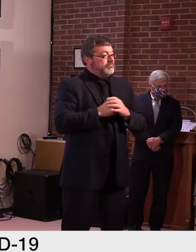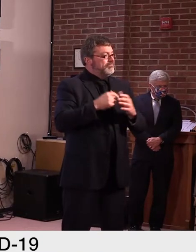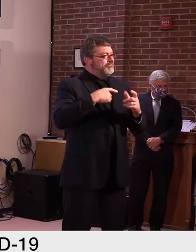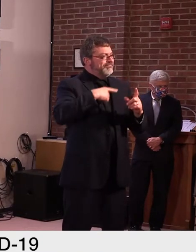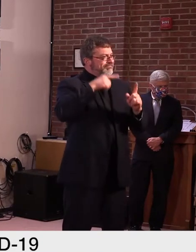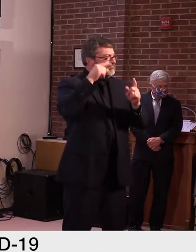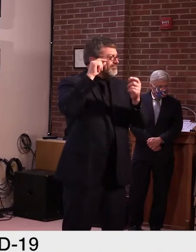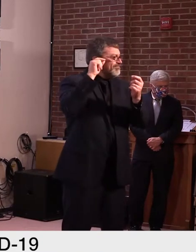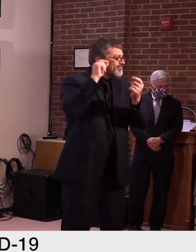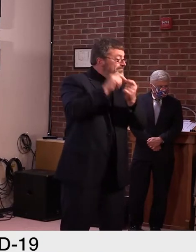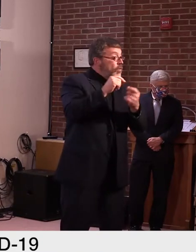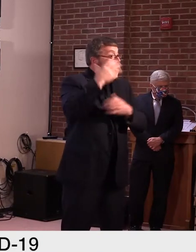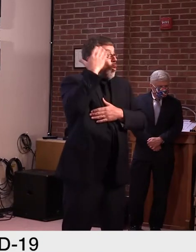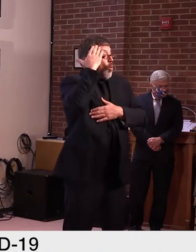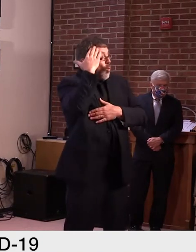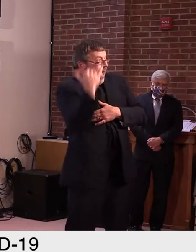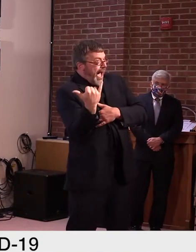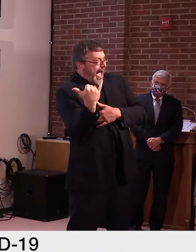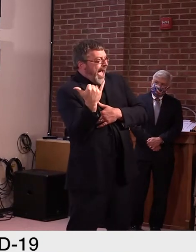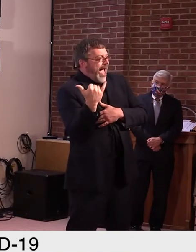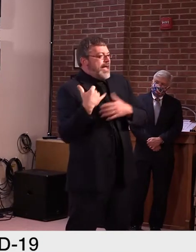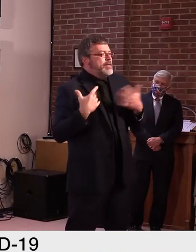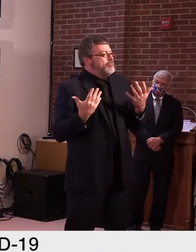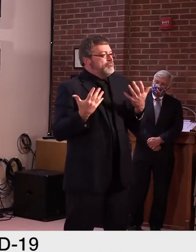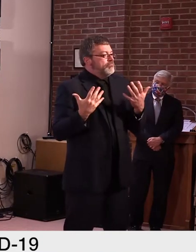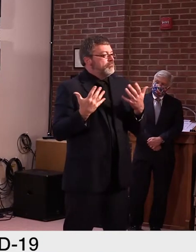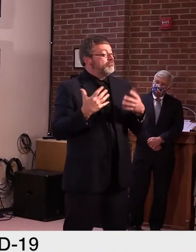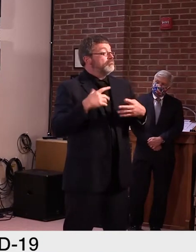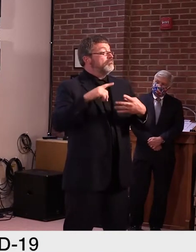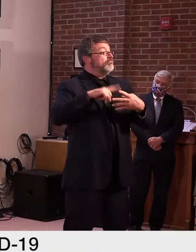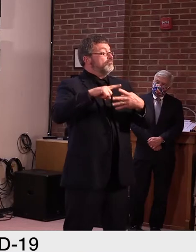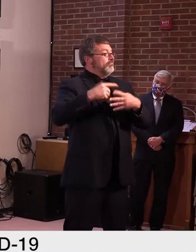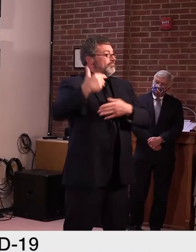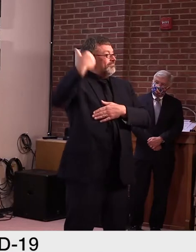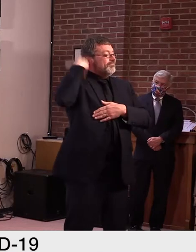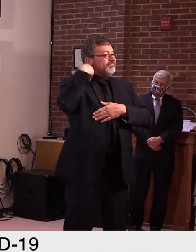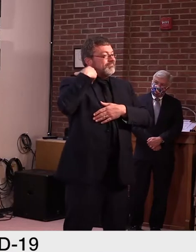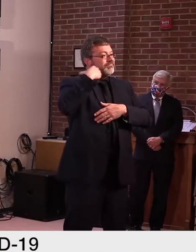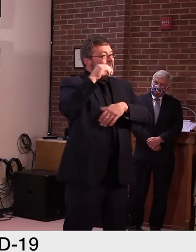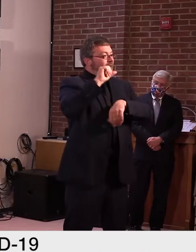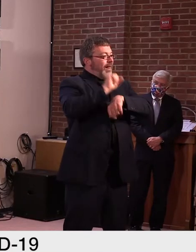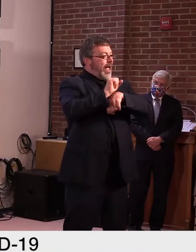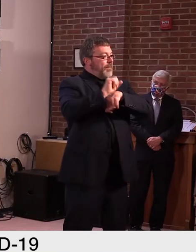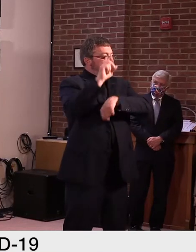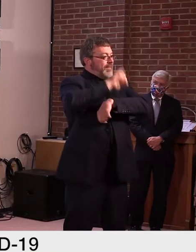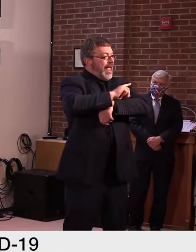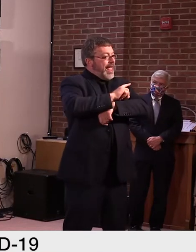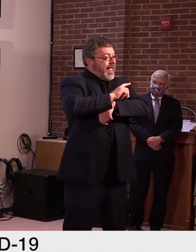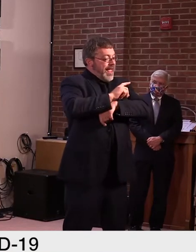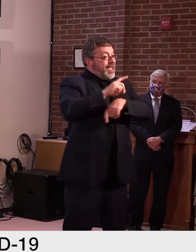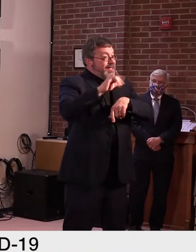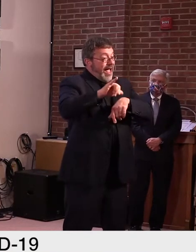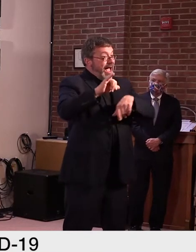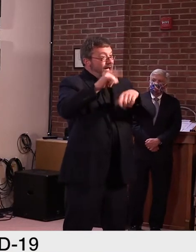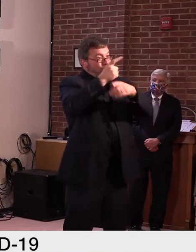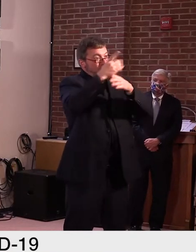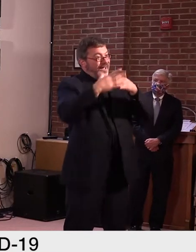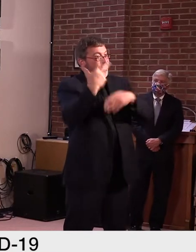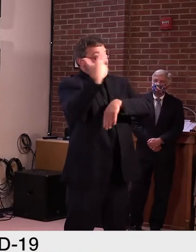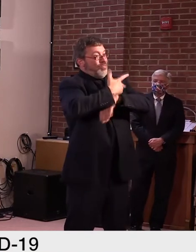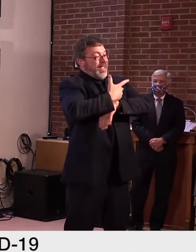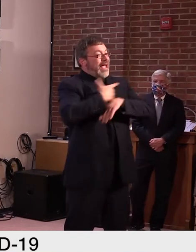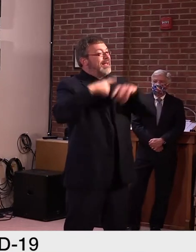to what degree, but the fact that over Labor Day, there was a slowdown in testing in some places. There was also potentially an increase in